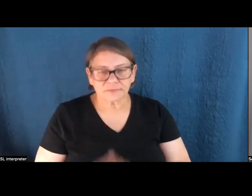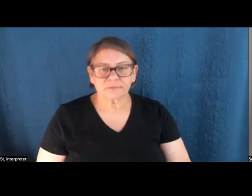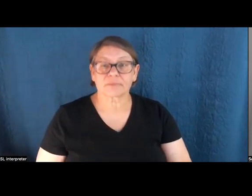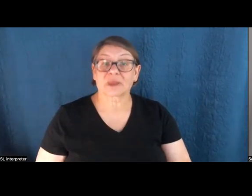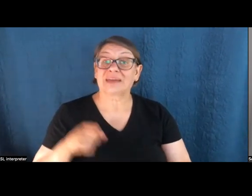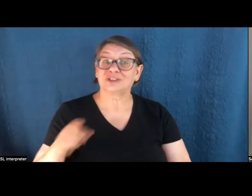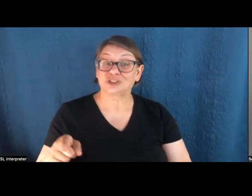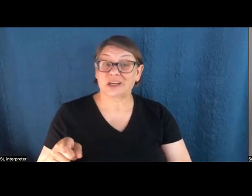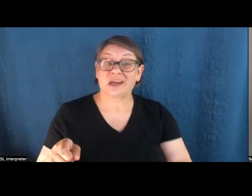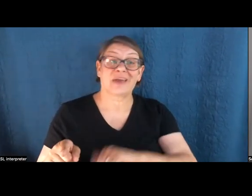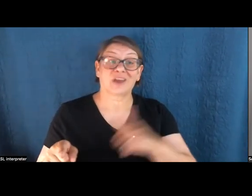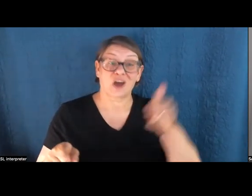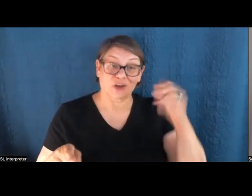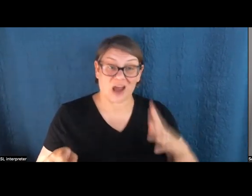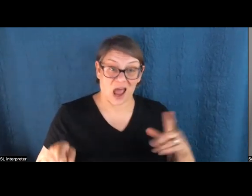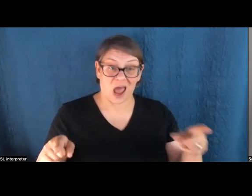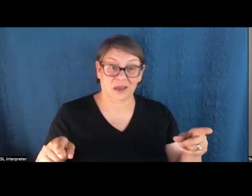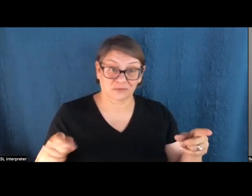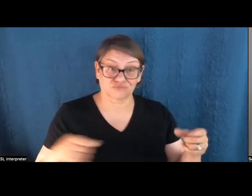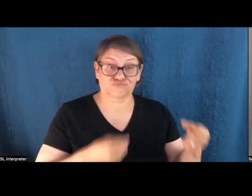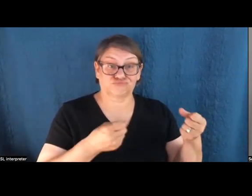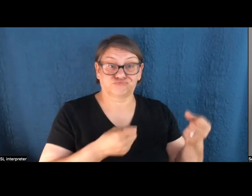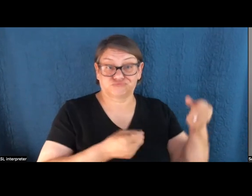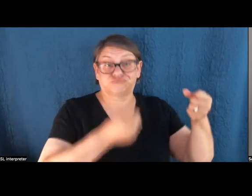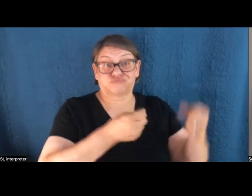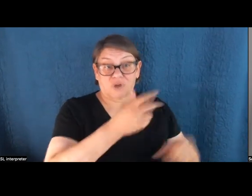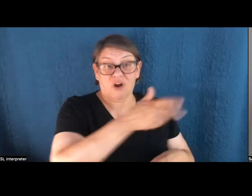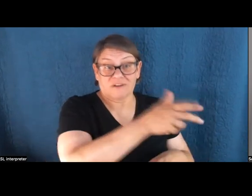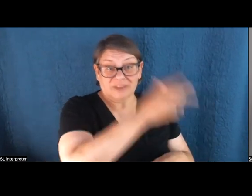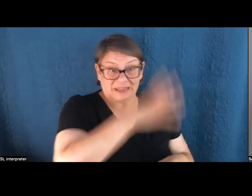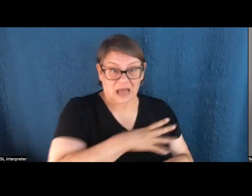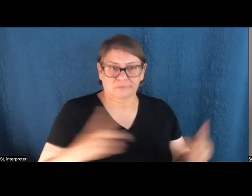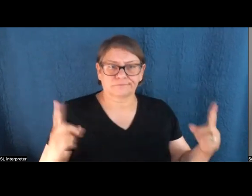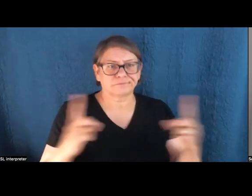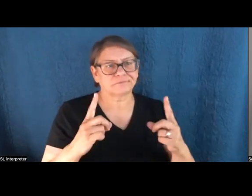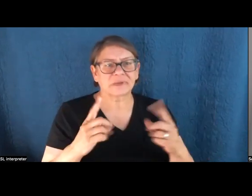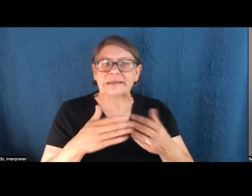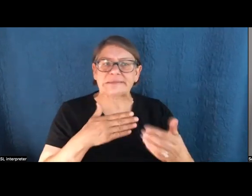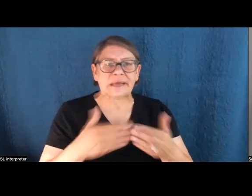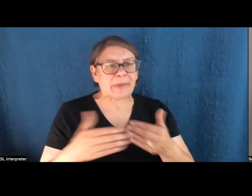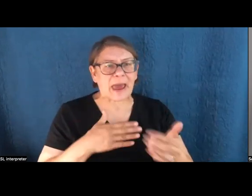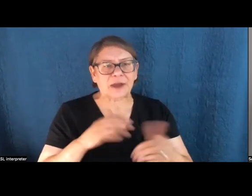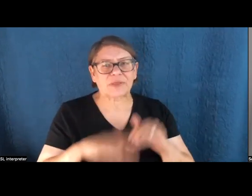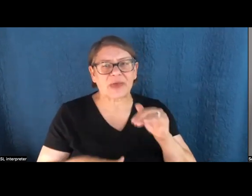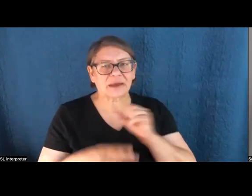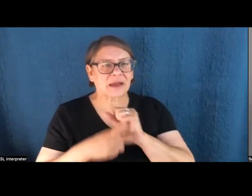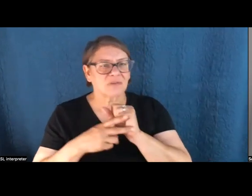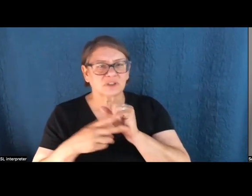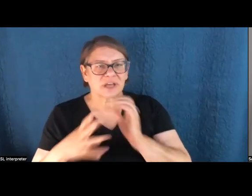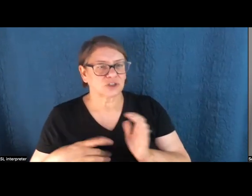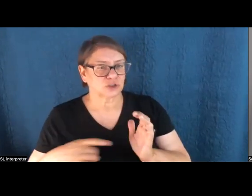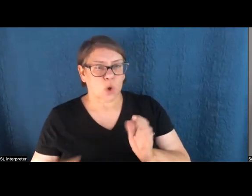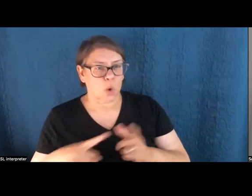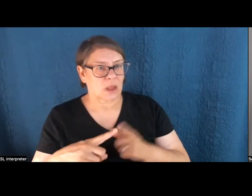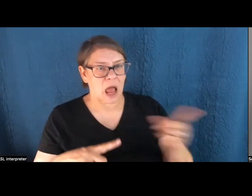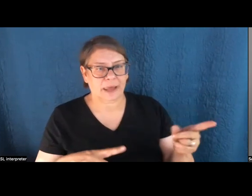off-road guy started chatting. you know, it didn't matter that conservationists generally don't like off-road vehicle,